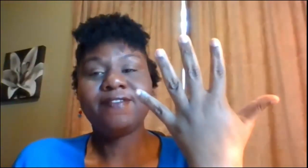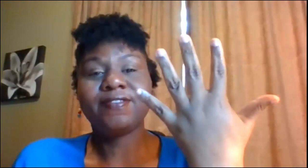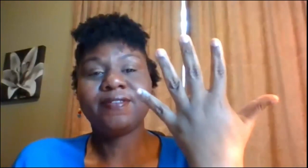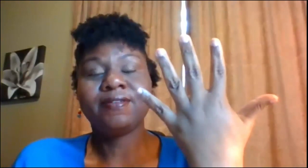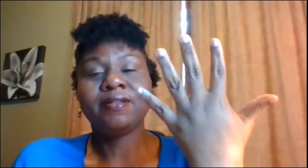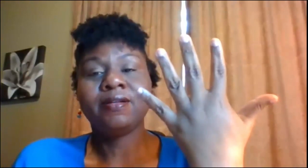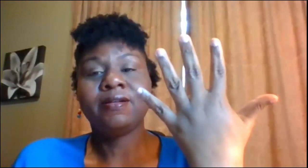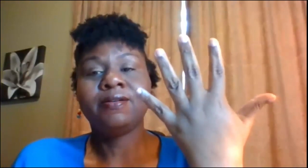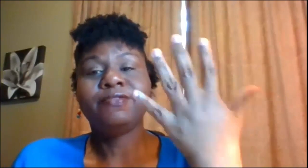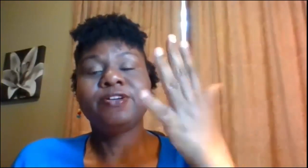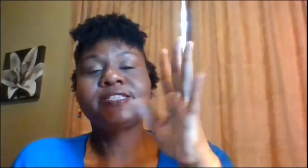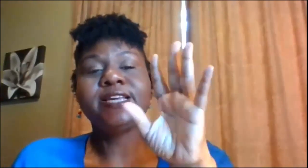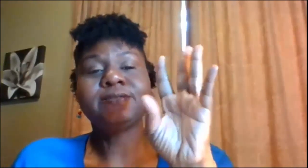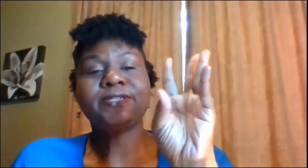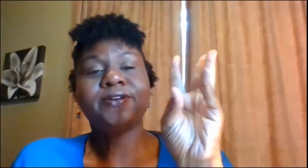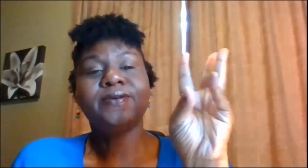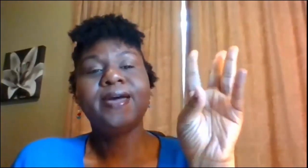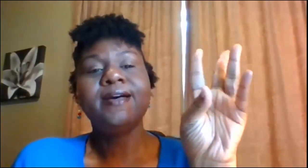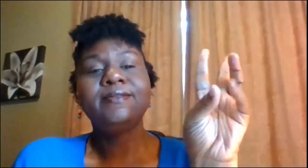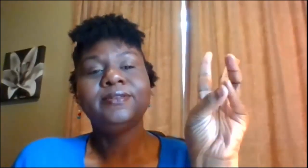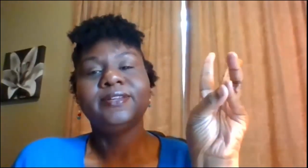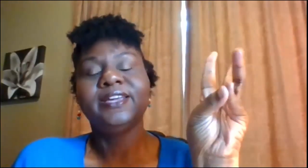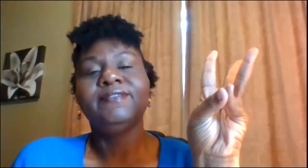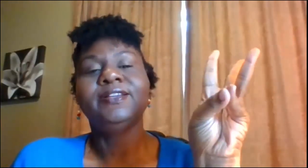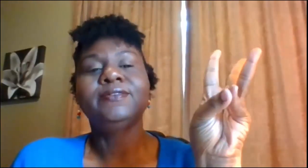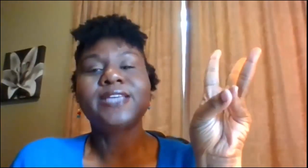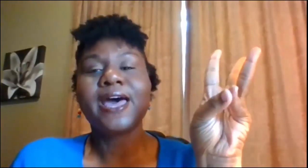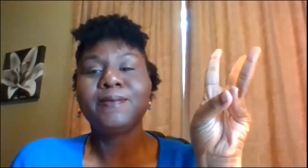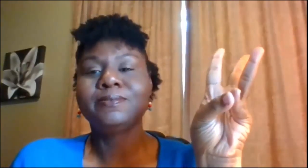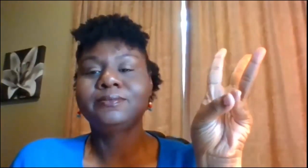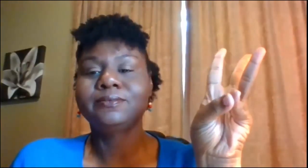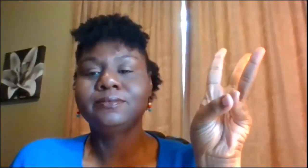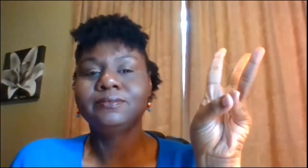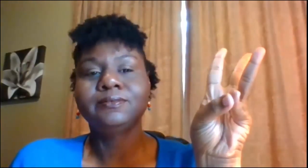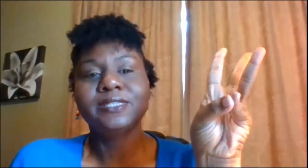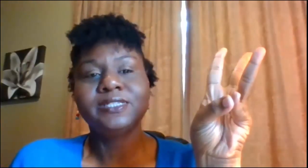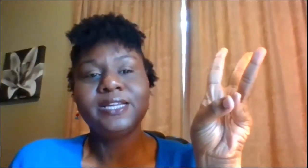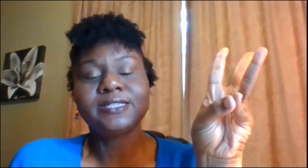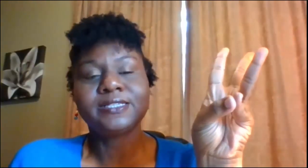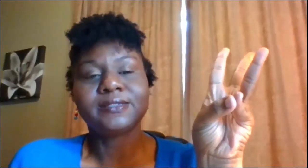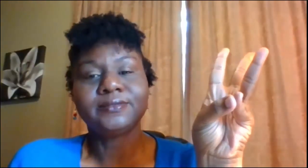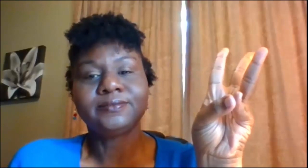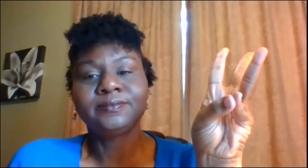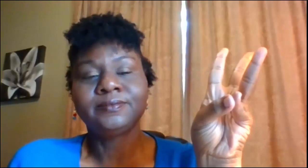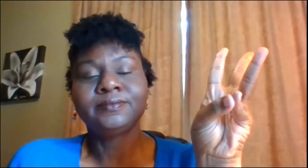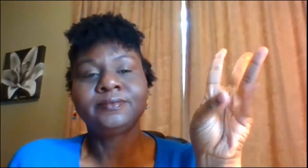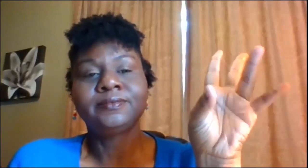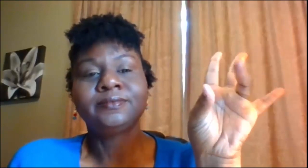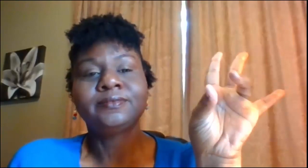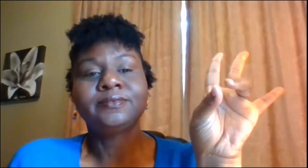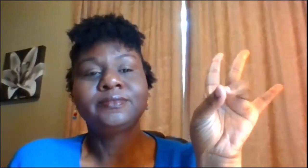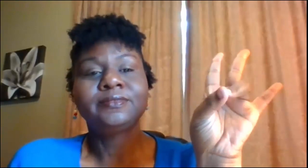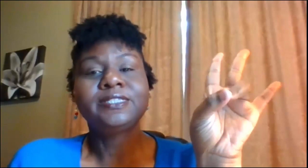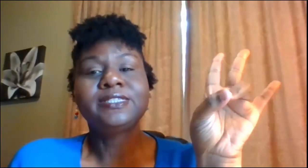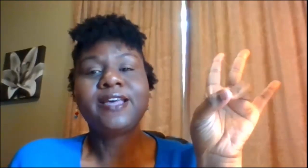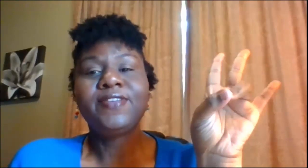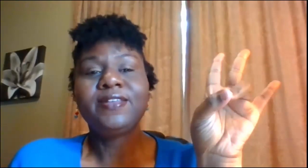five four six we turn it around and give a little tap six seven